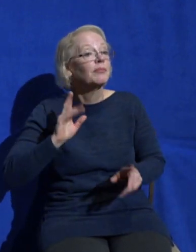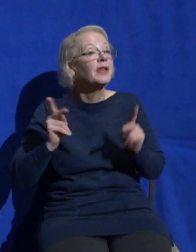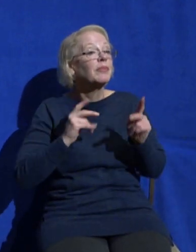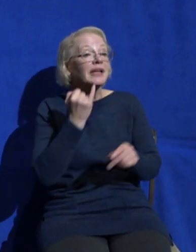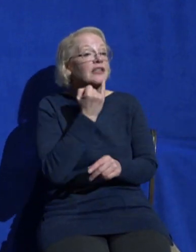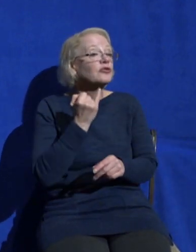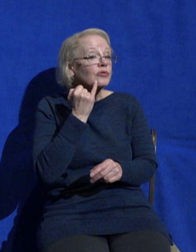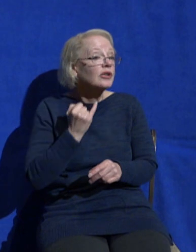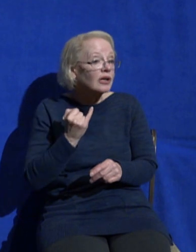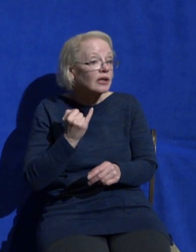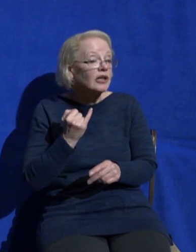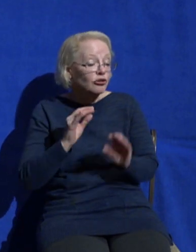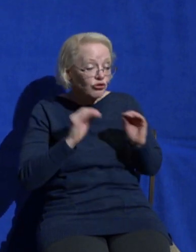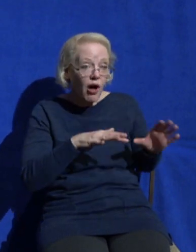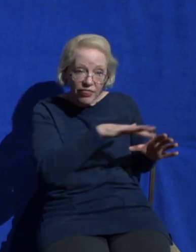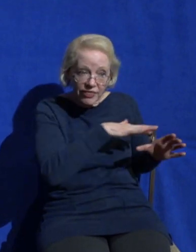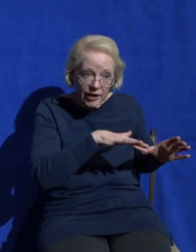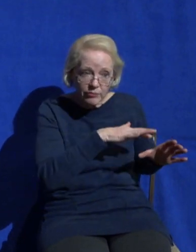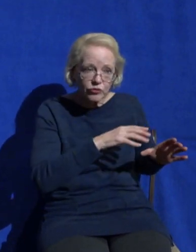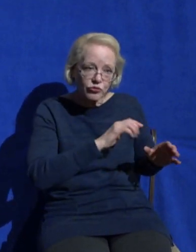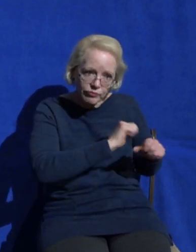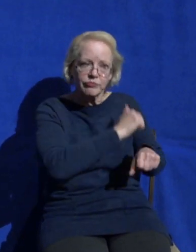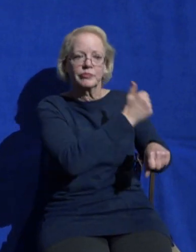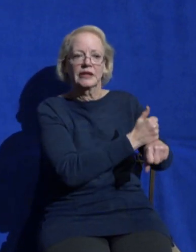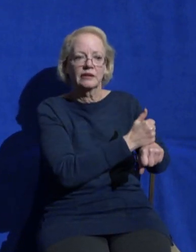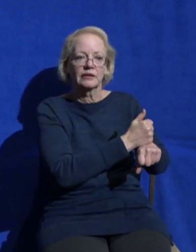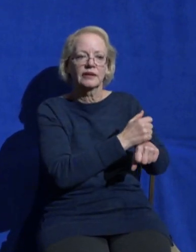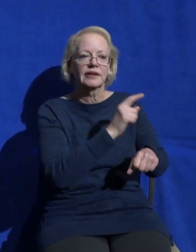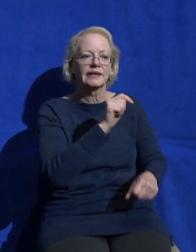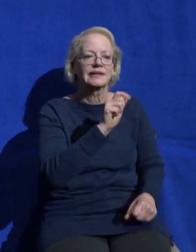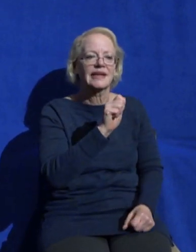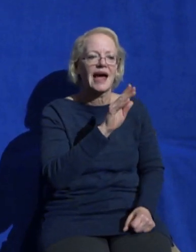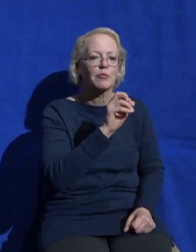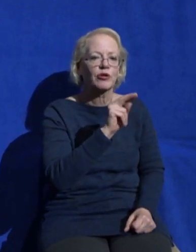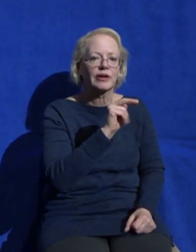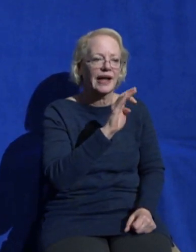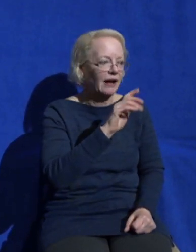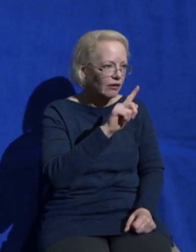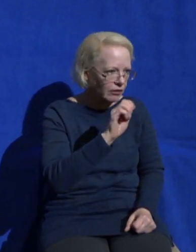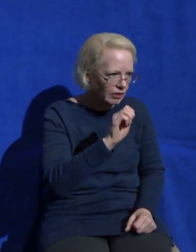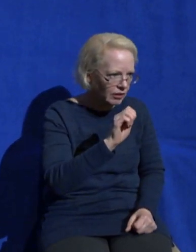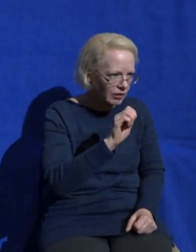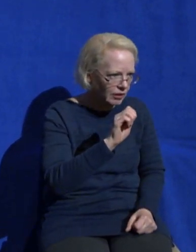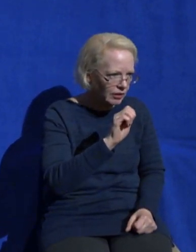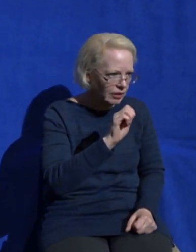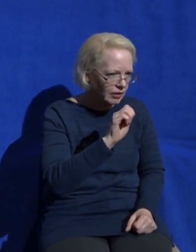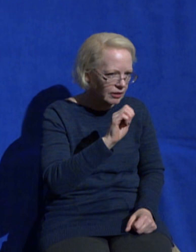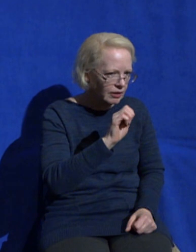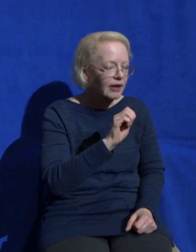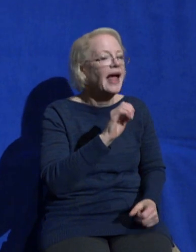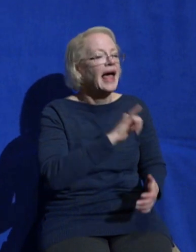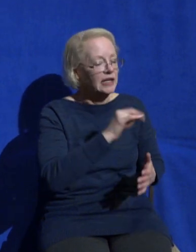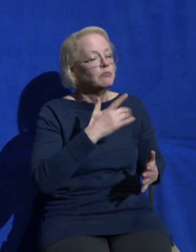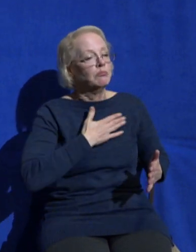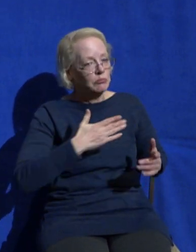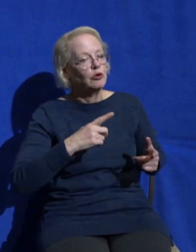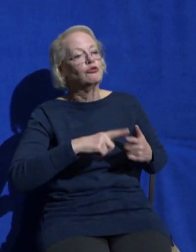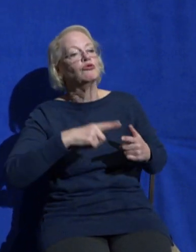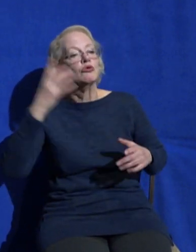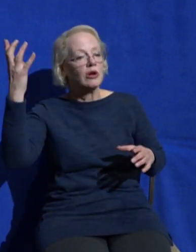instructed them to build a tabernacle and later a temple where he would dwell among them